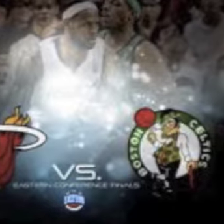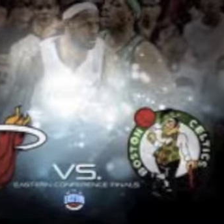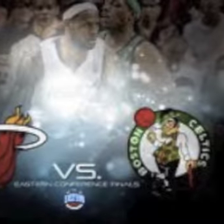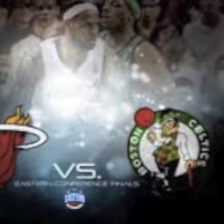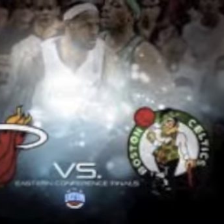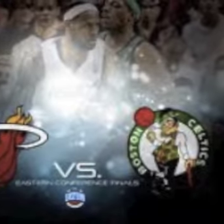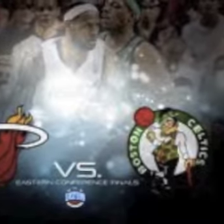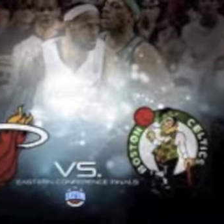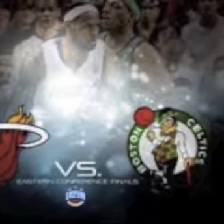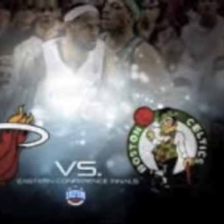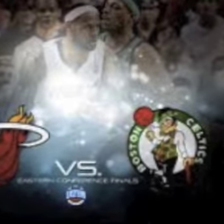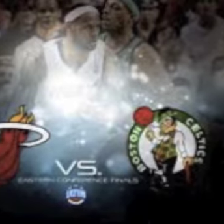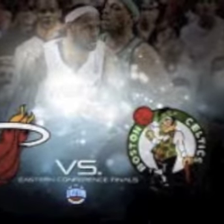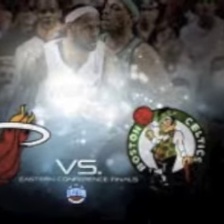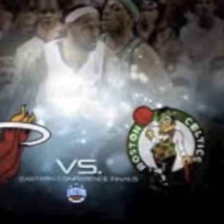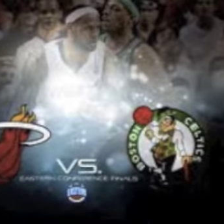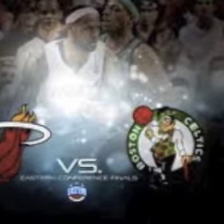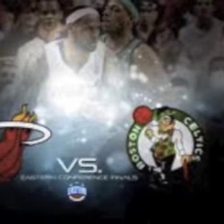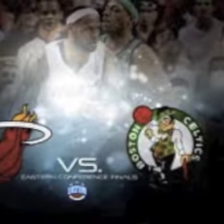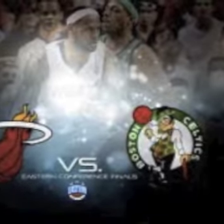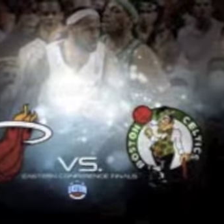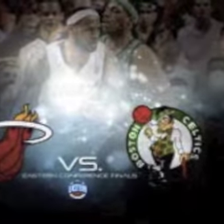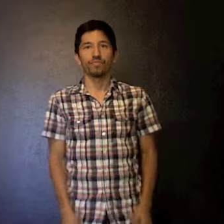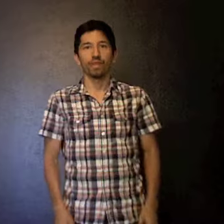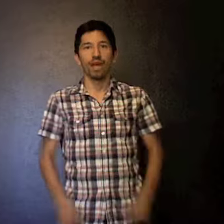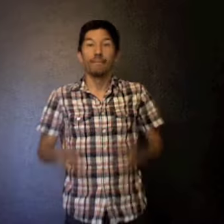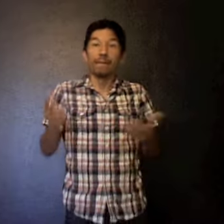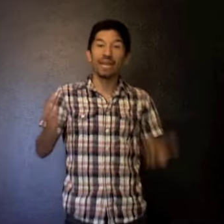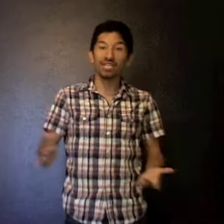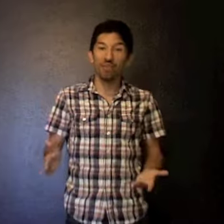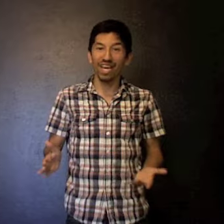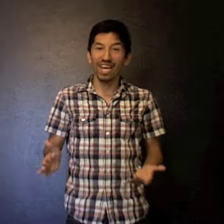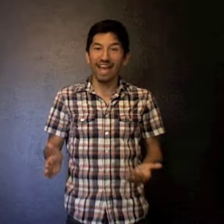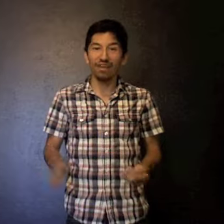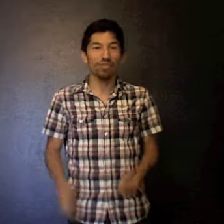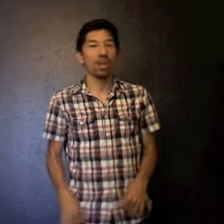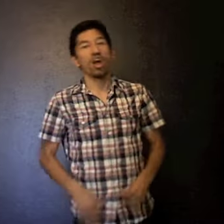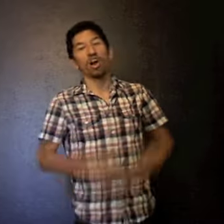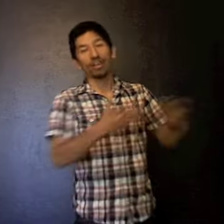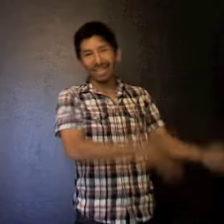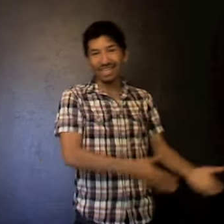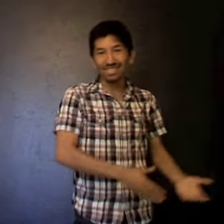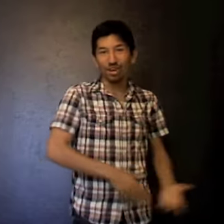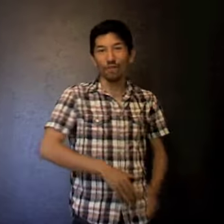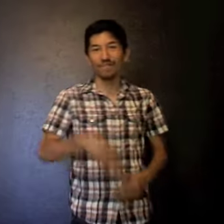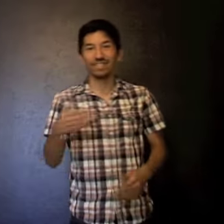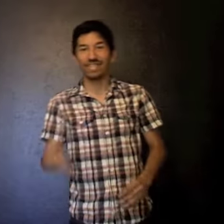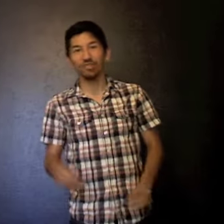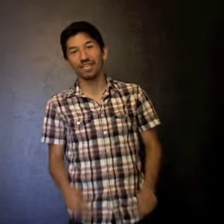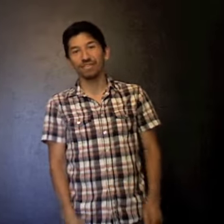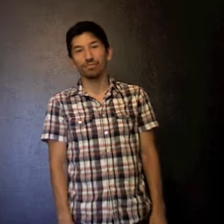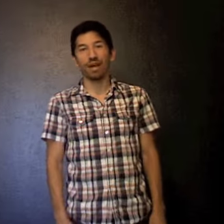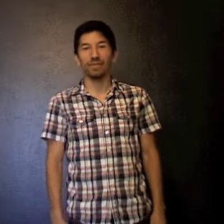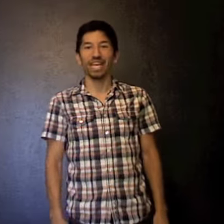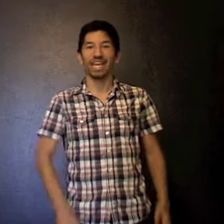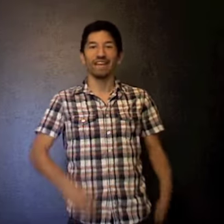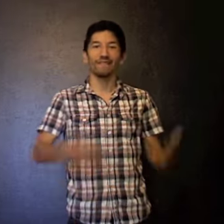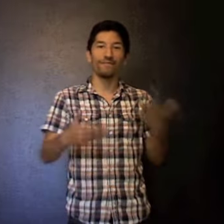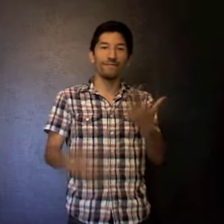and the Heat versus the Celtics. My picks right now are Heat over the Celtics probably in five,